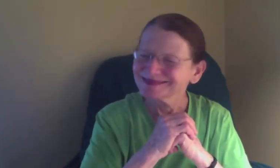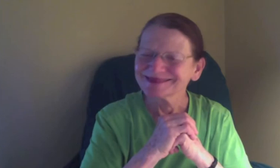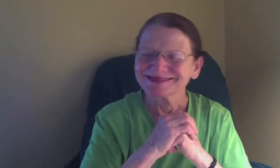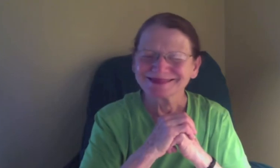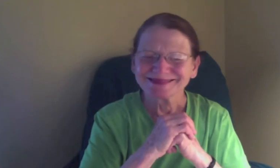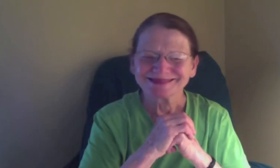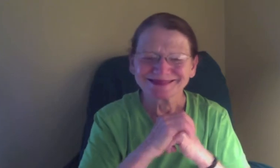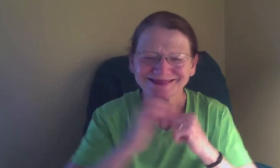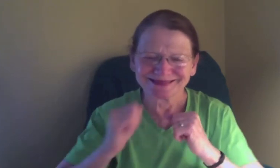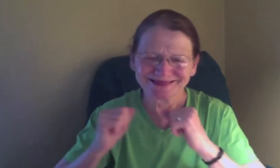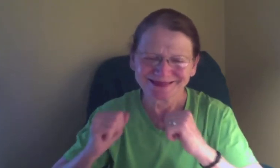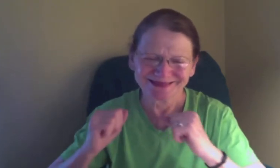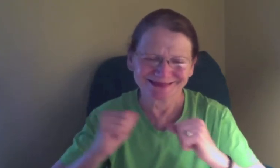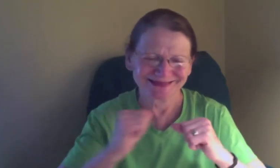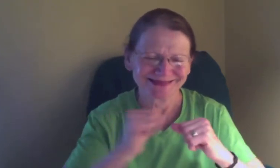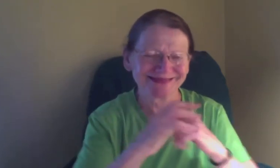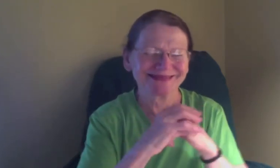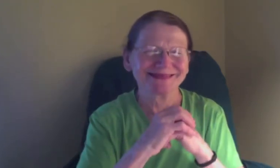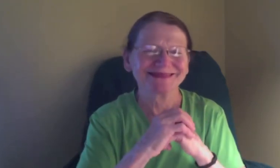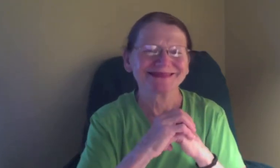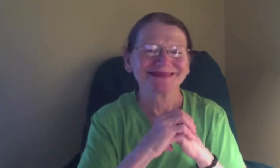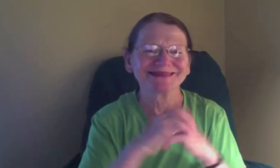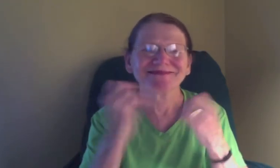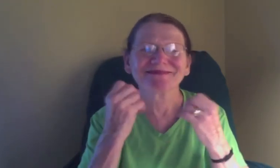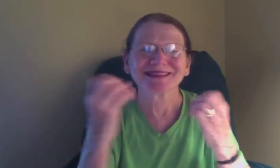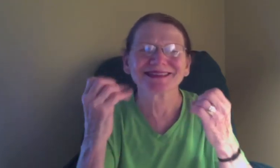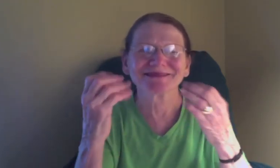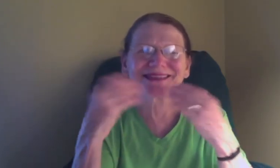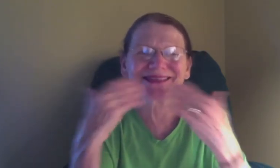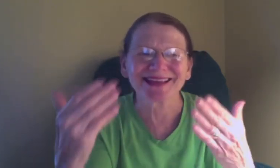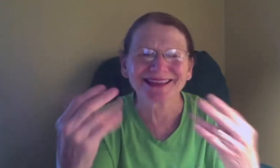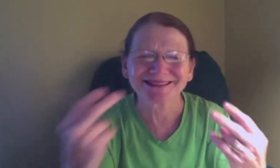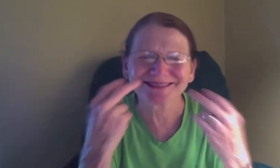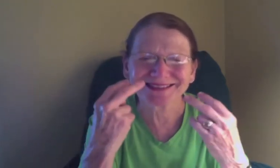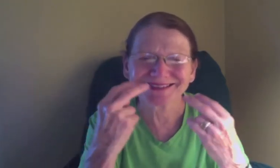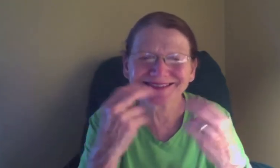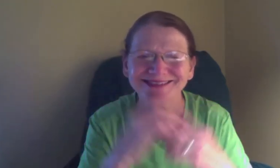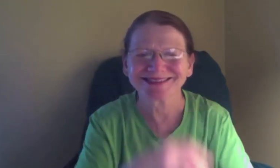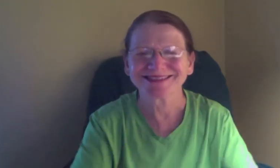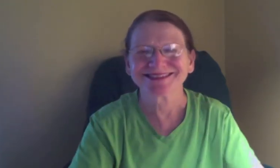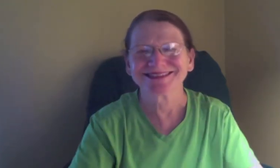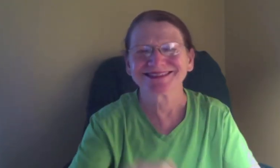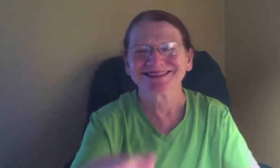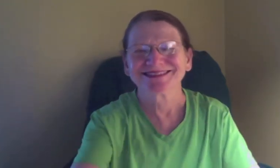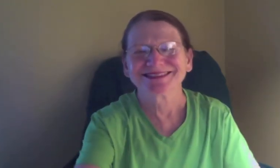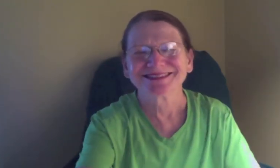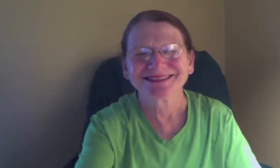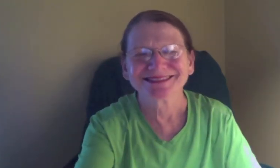if it was bad. was bad, I don't if it was bad. don't if it was